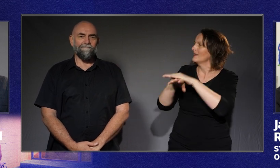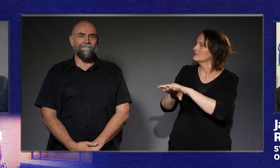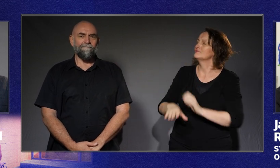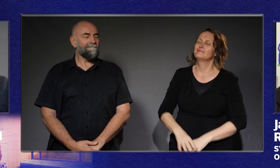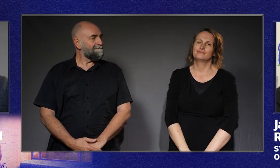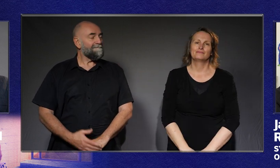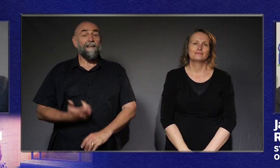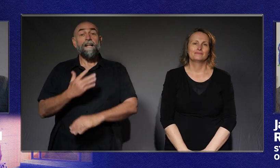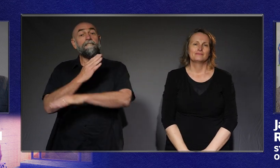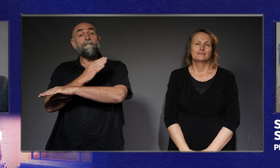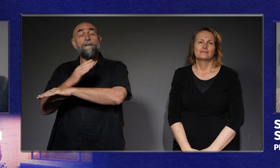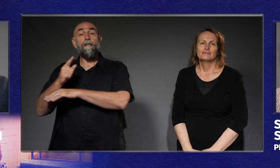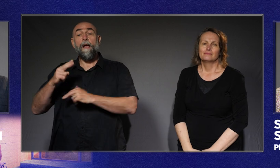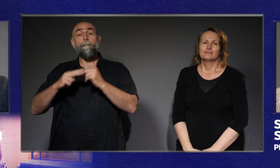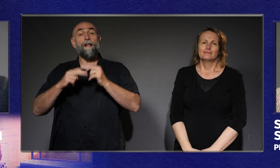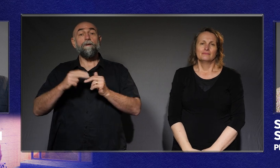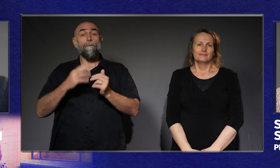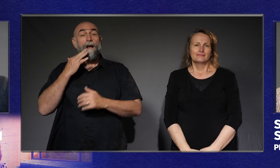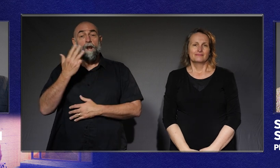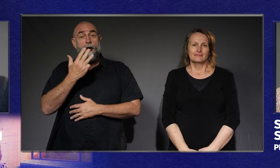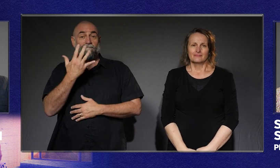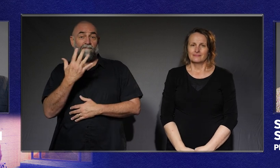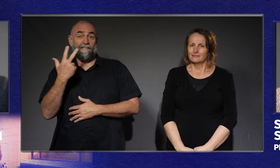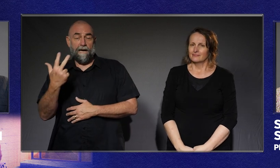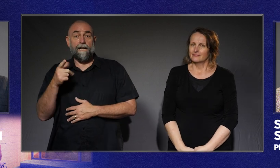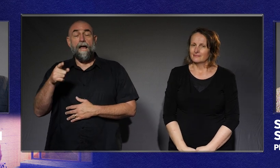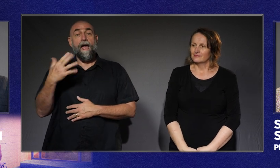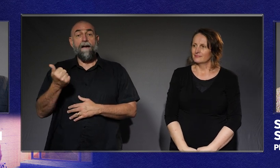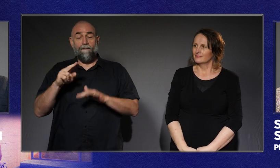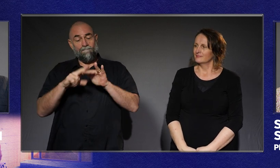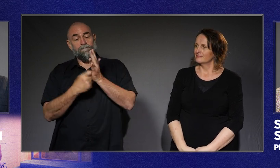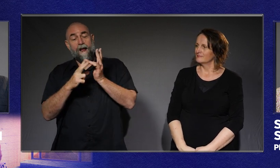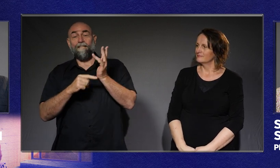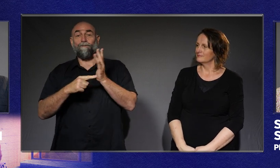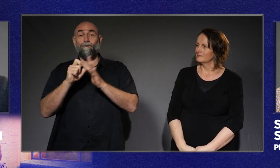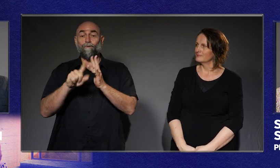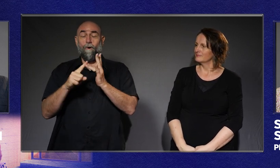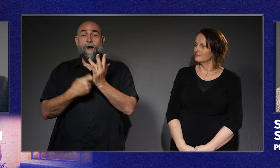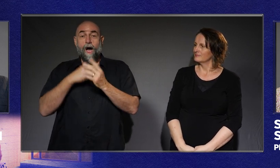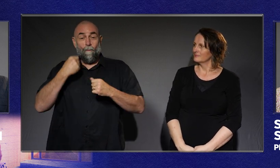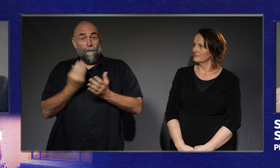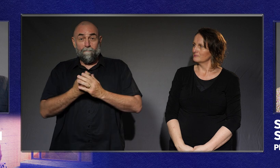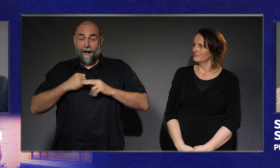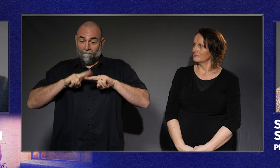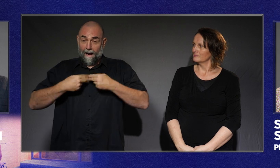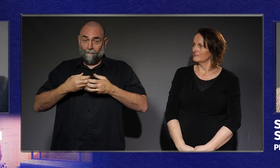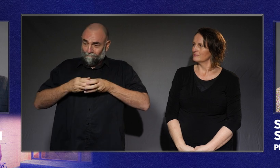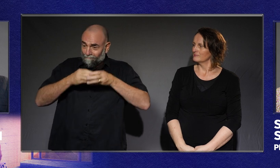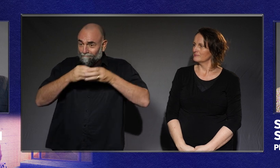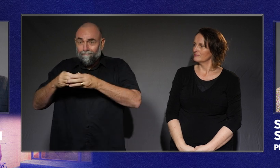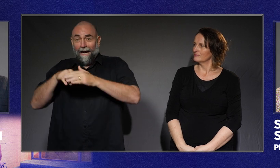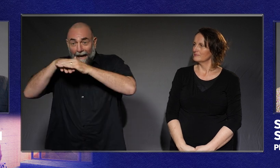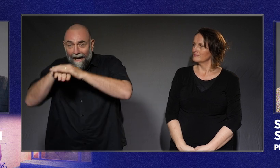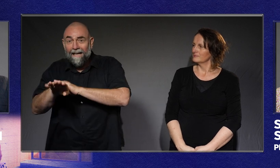Sydney Opera House was built in 1958, and it has a front door that I can enter through with my family. Equal